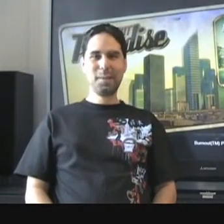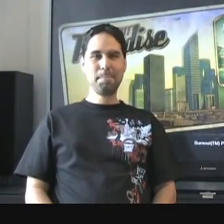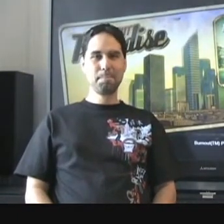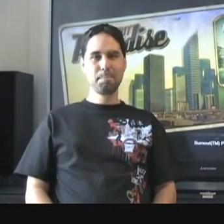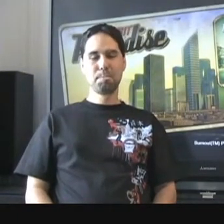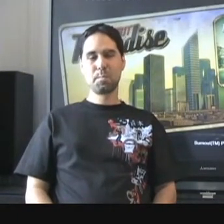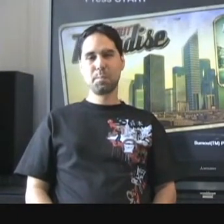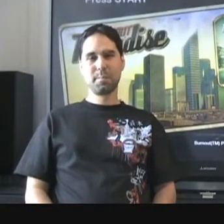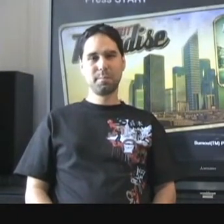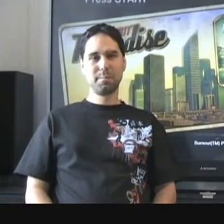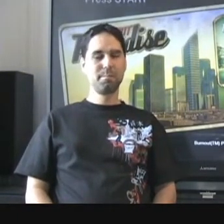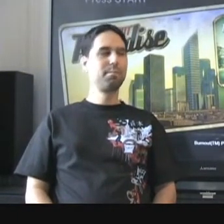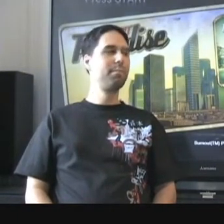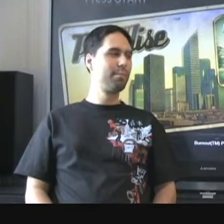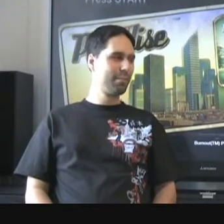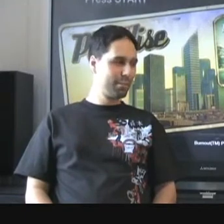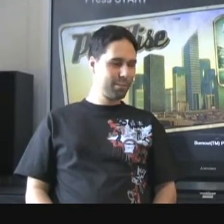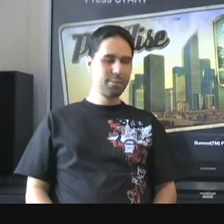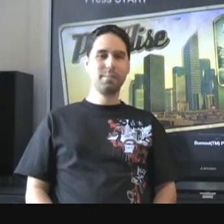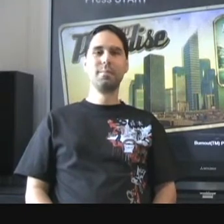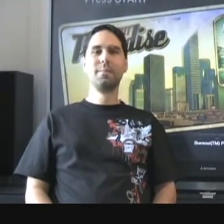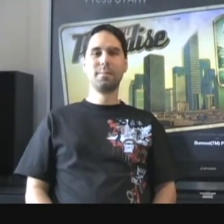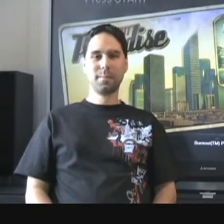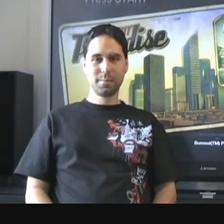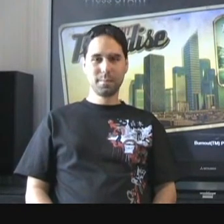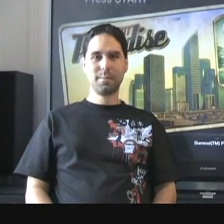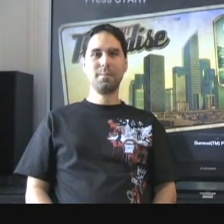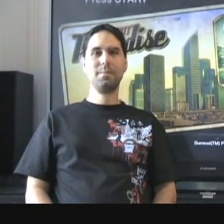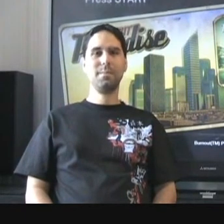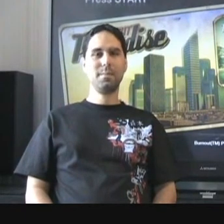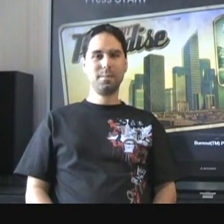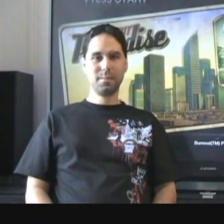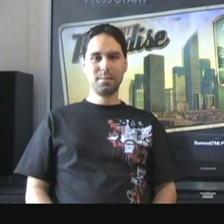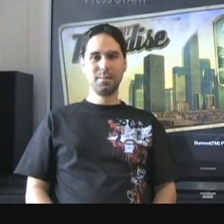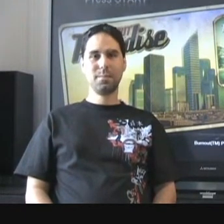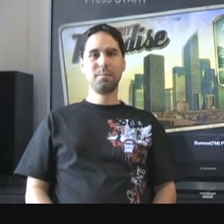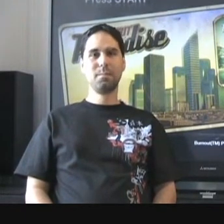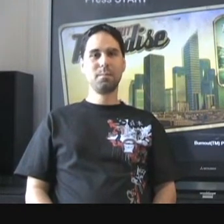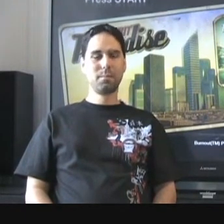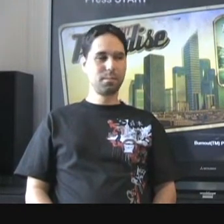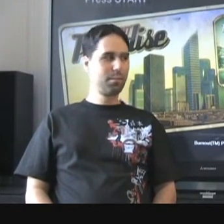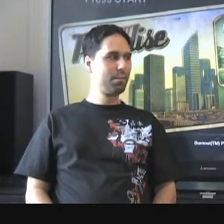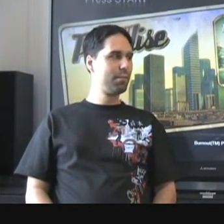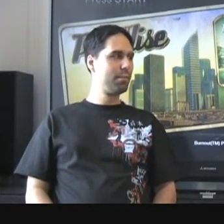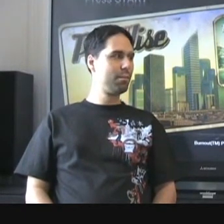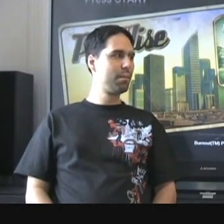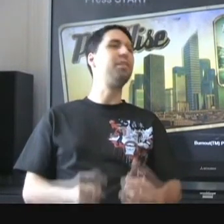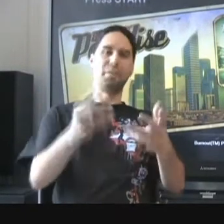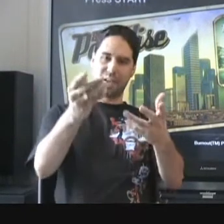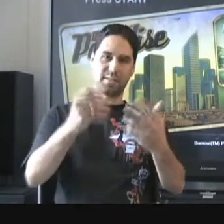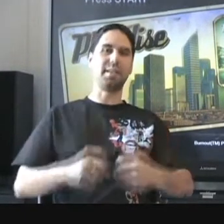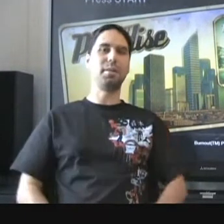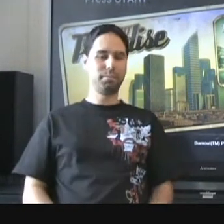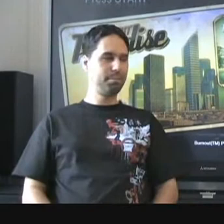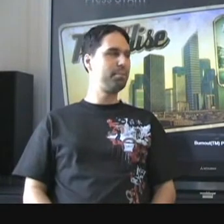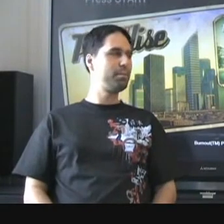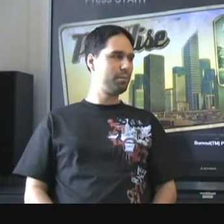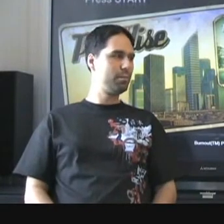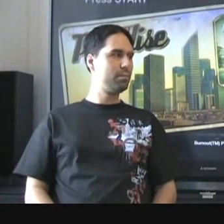in with up to eight people. And you know, you can do the same thing you do in single player, aside from the events. The events, yeah. so you can take